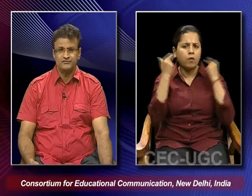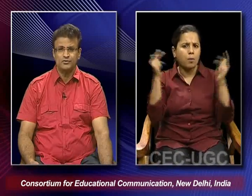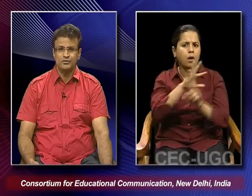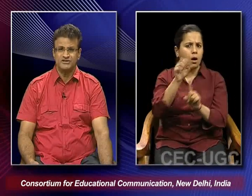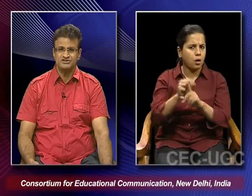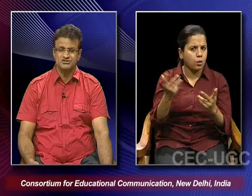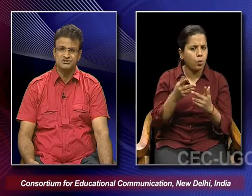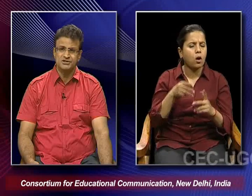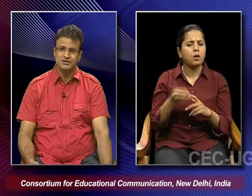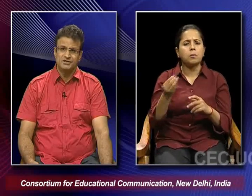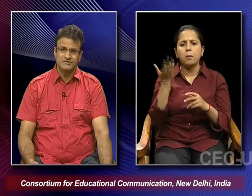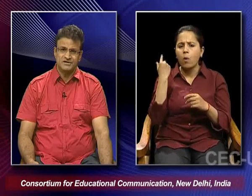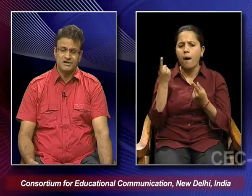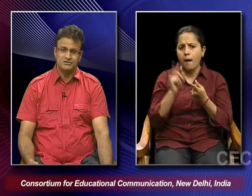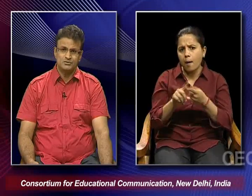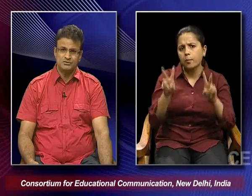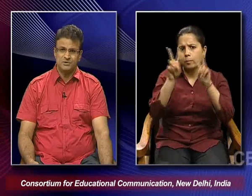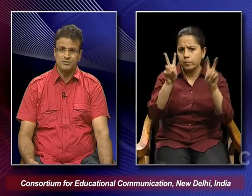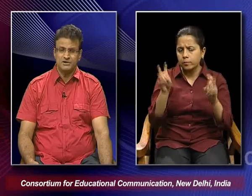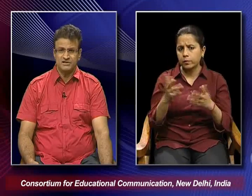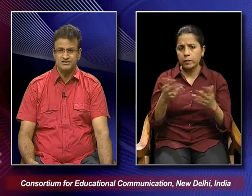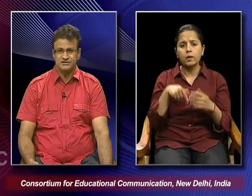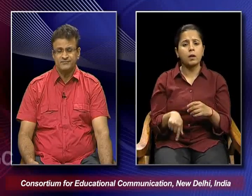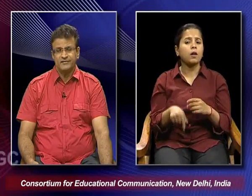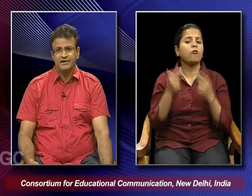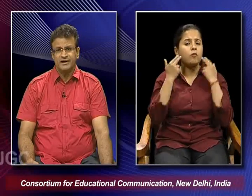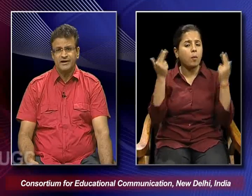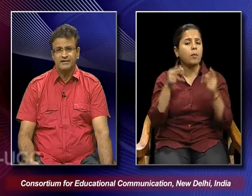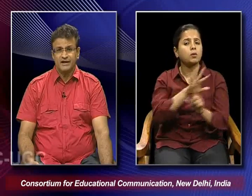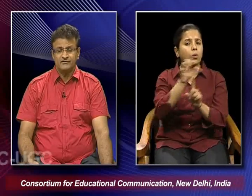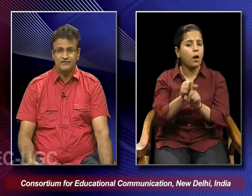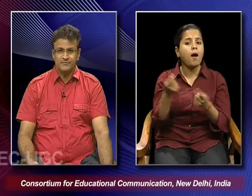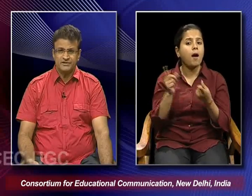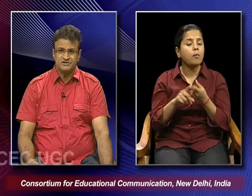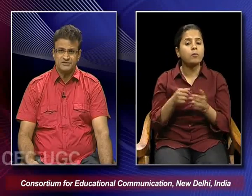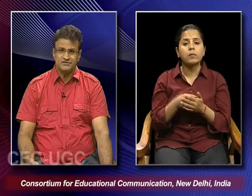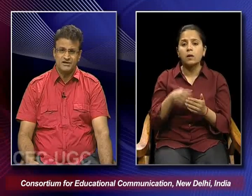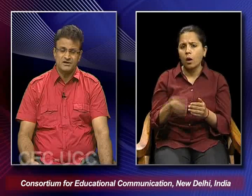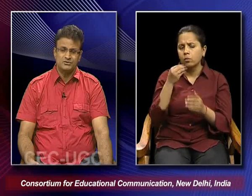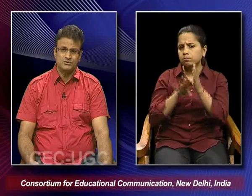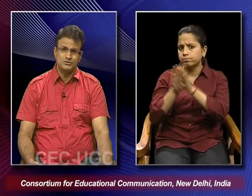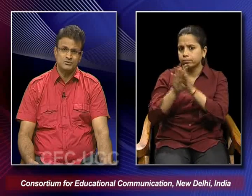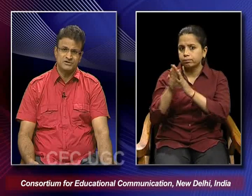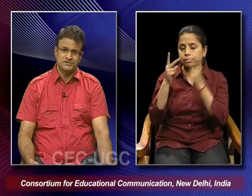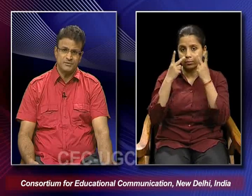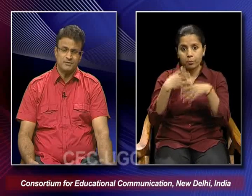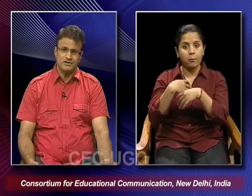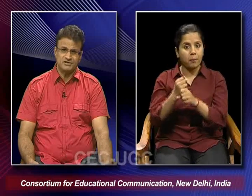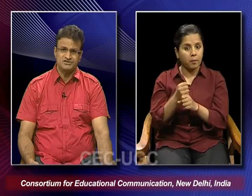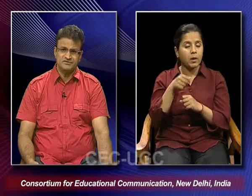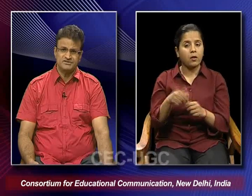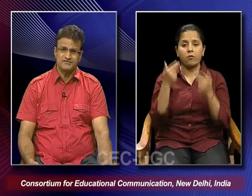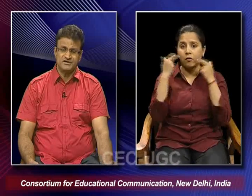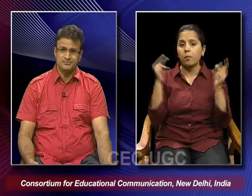kinds of connotations with regard to the popular culture. And the kind of developments with regard to the popular